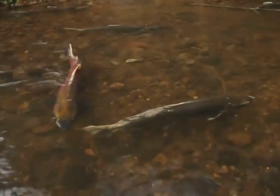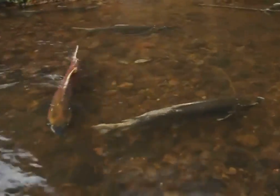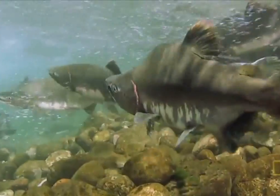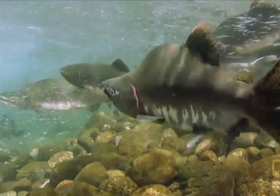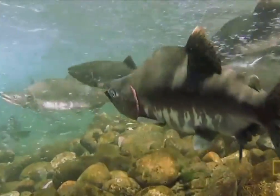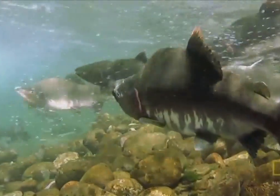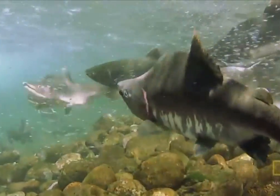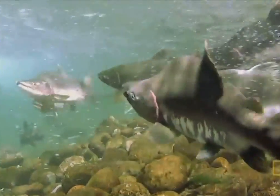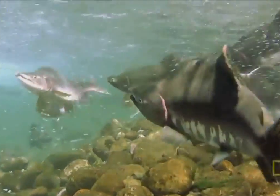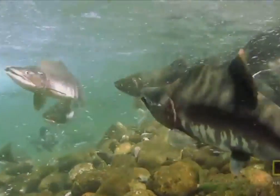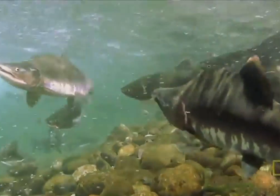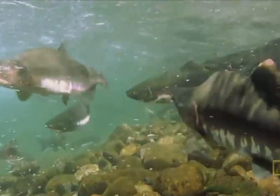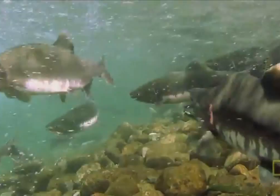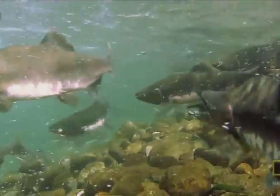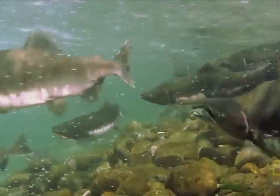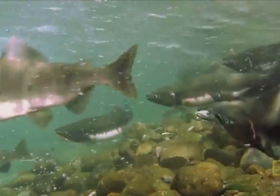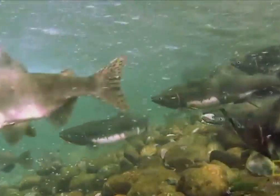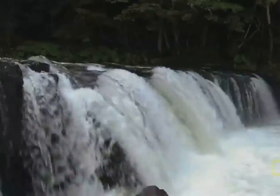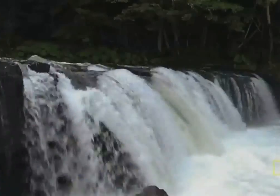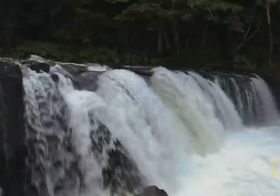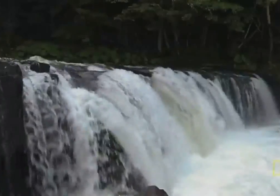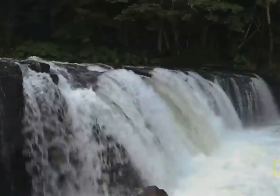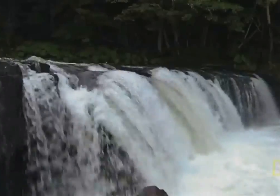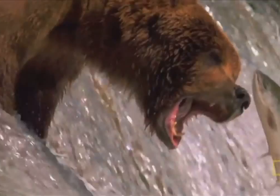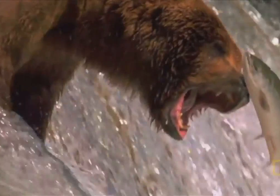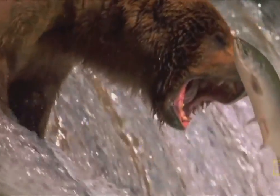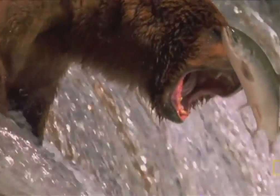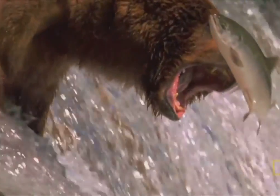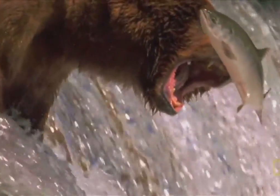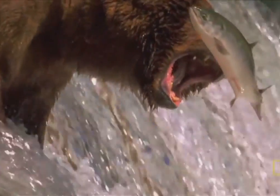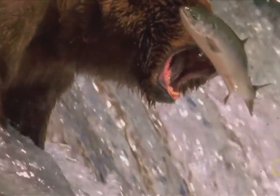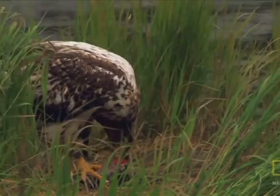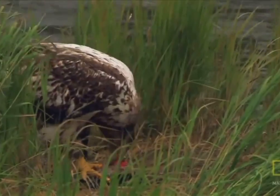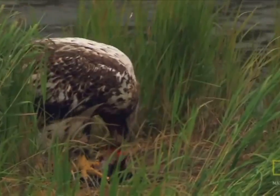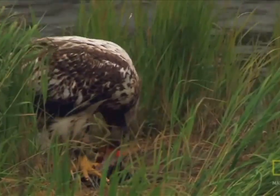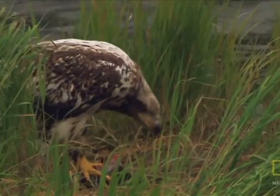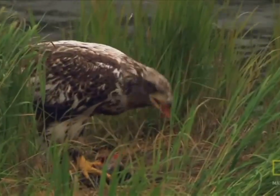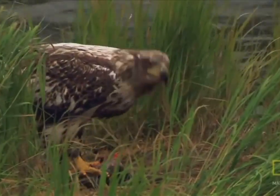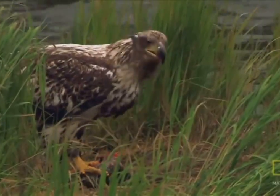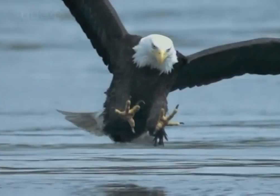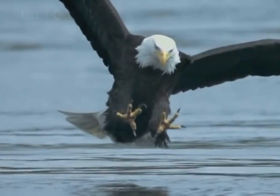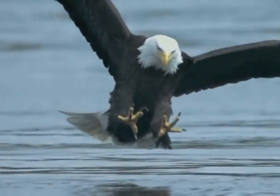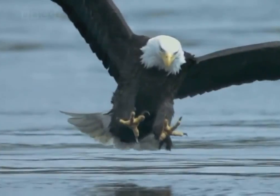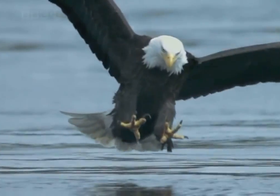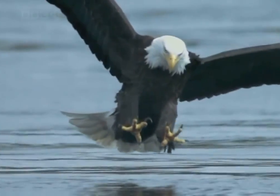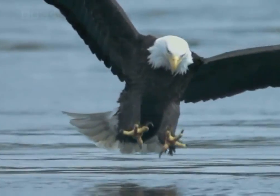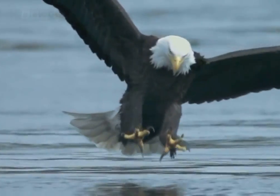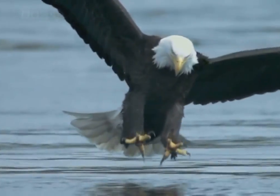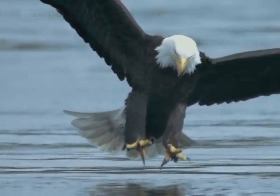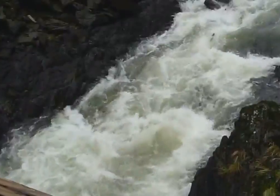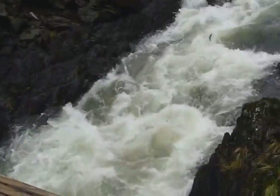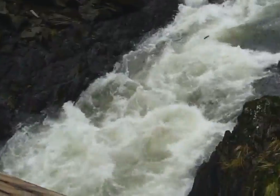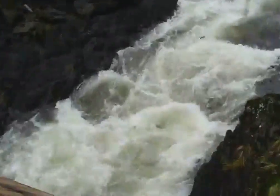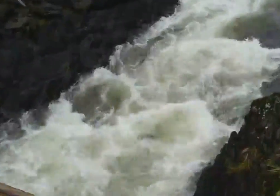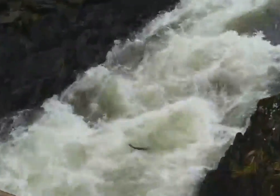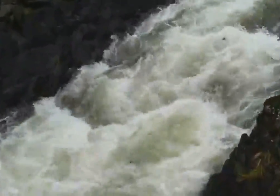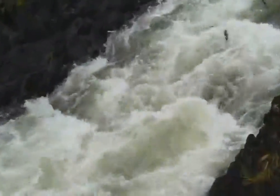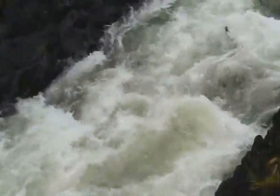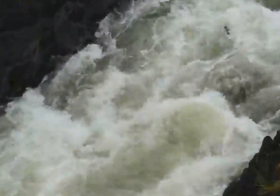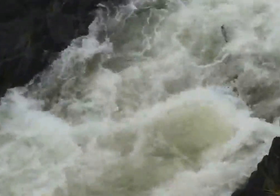overcome large and jagged rocks at times, mean and violent predators. He will have overcome the very